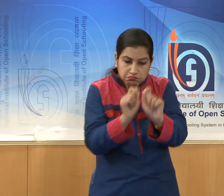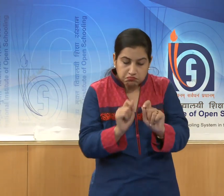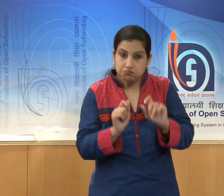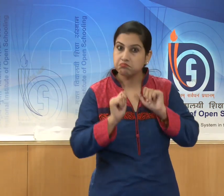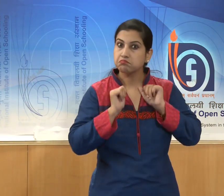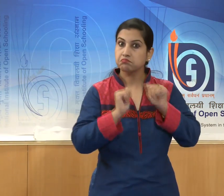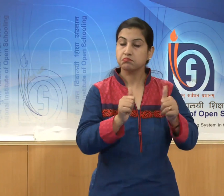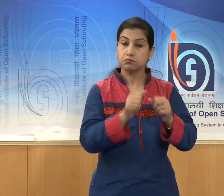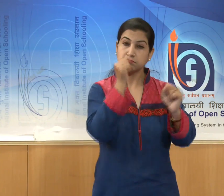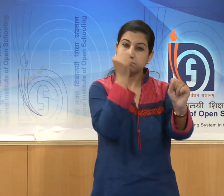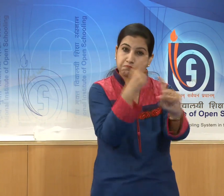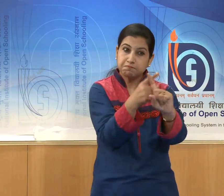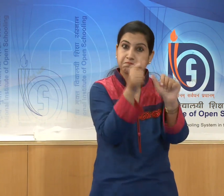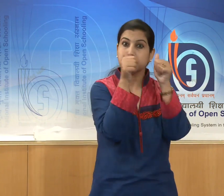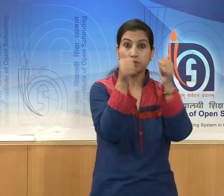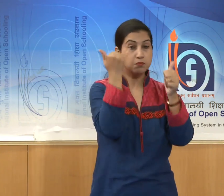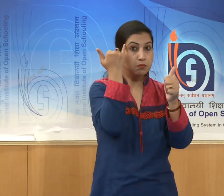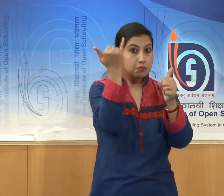accurately curved.